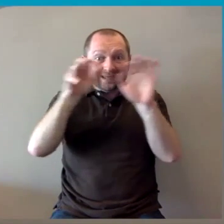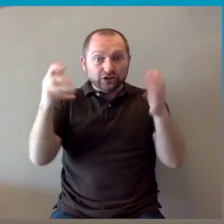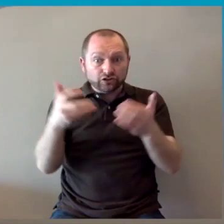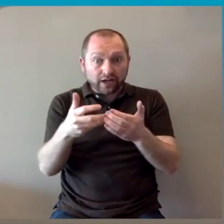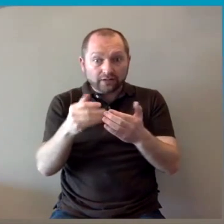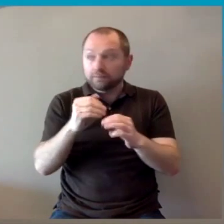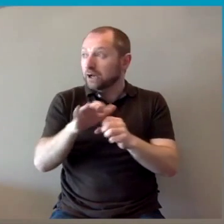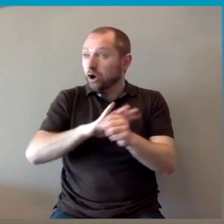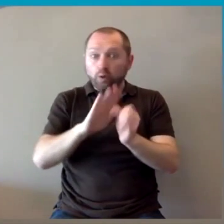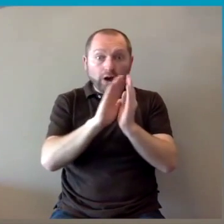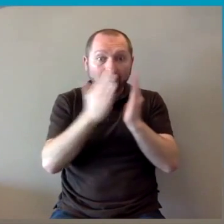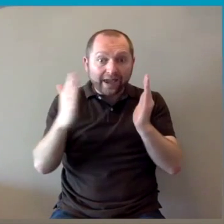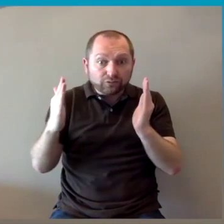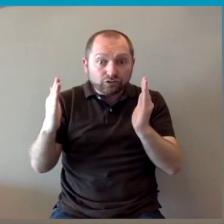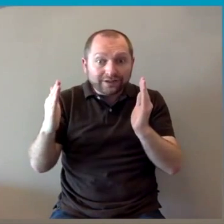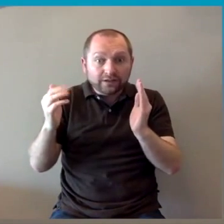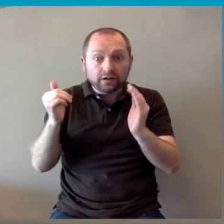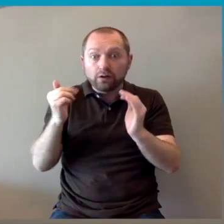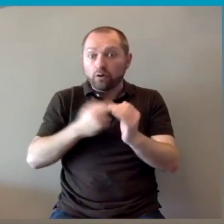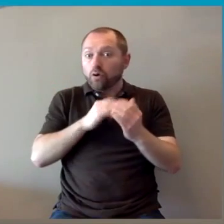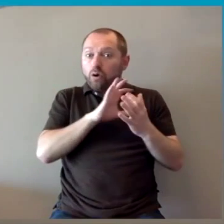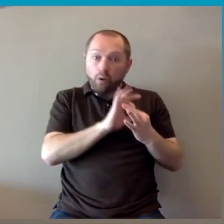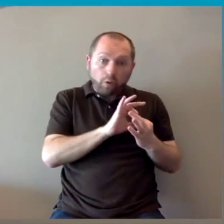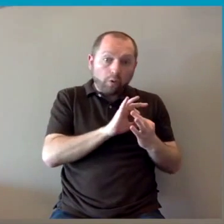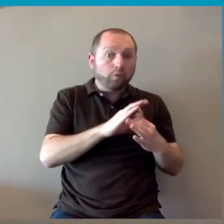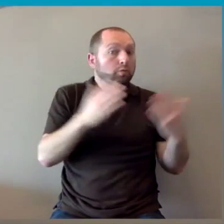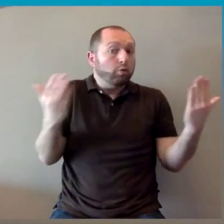or in your local library or anywhere where you have an internet connection.